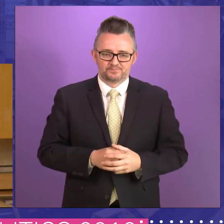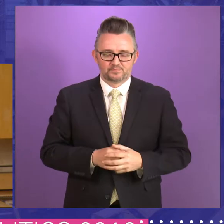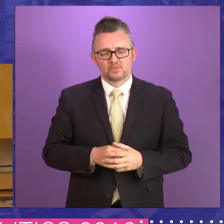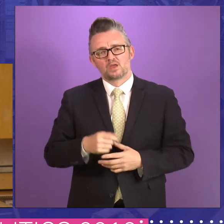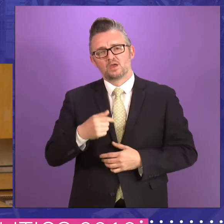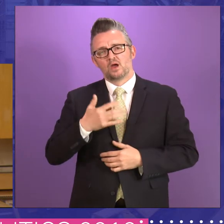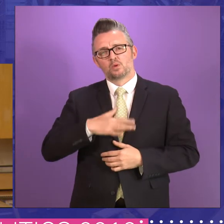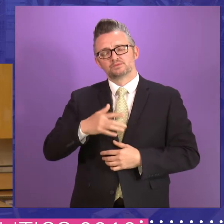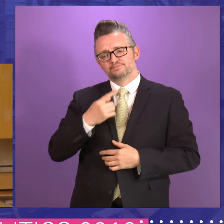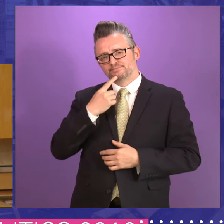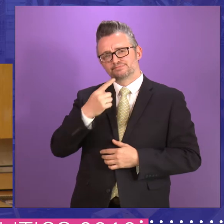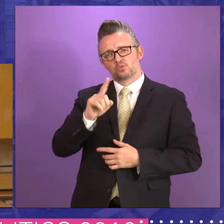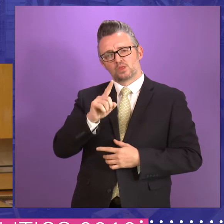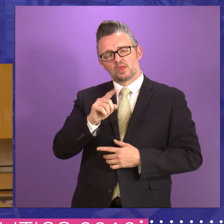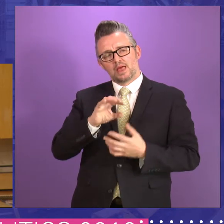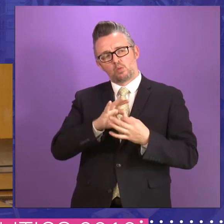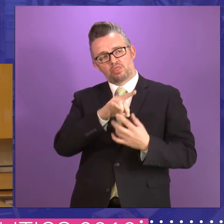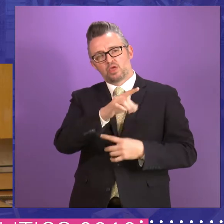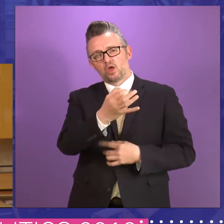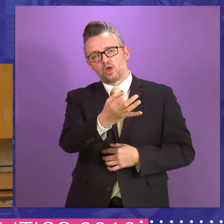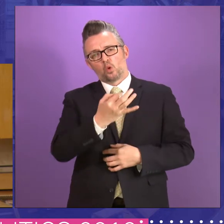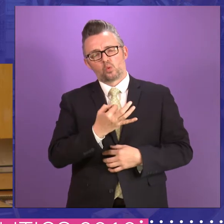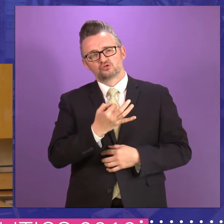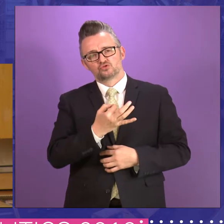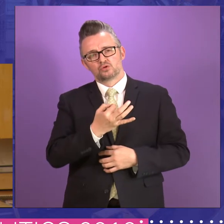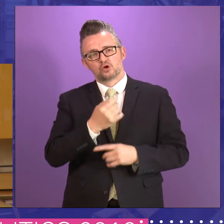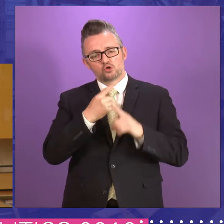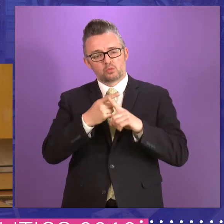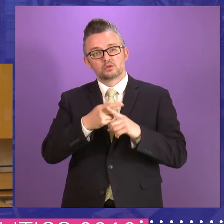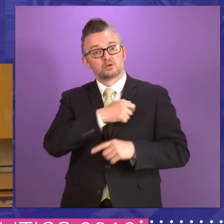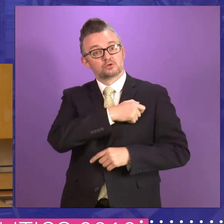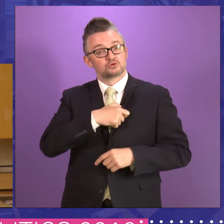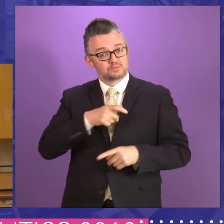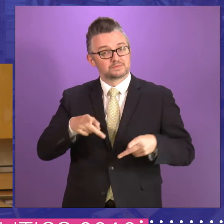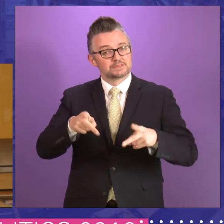presenting officer on the, the question of, um, the committee system.